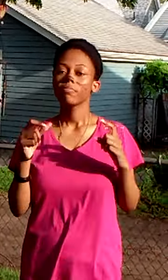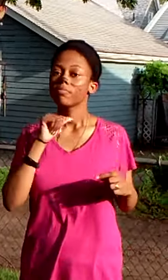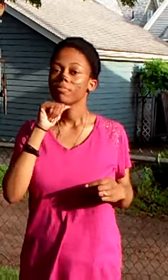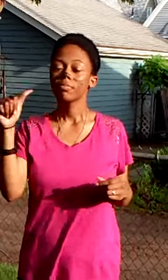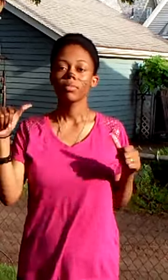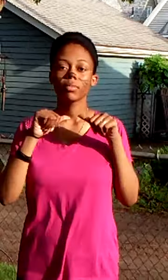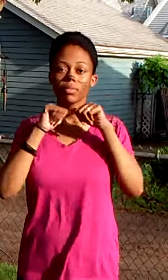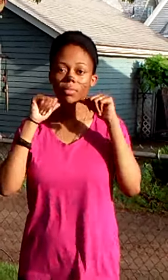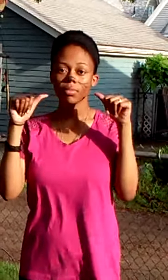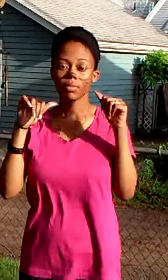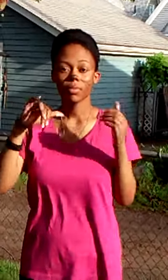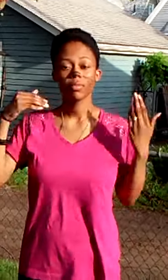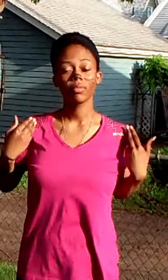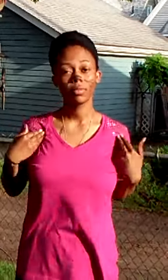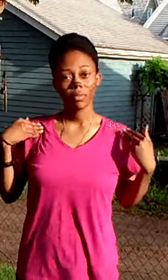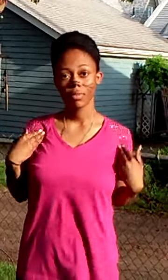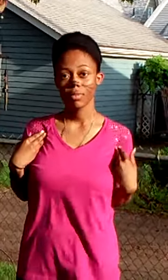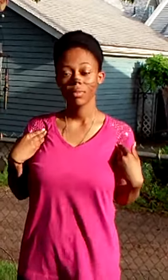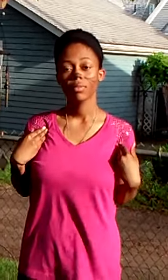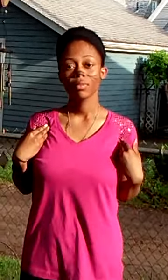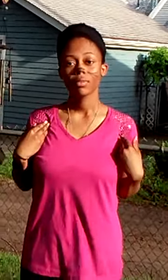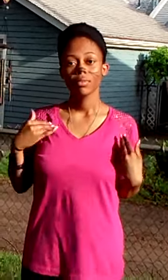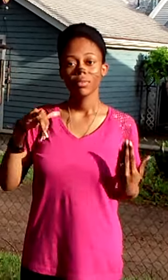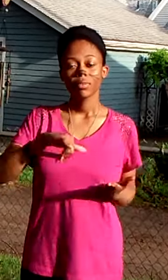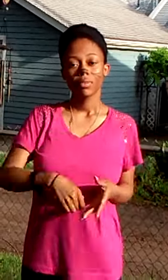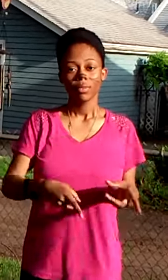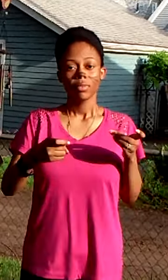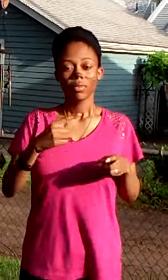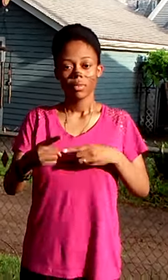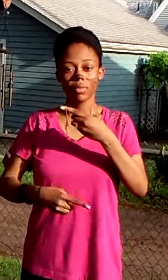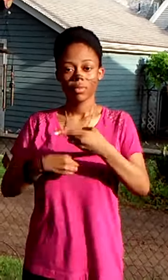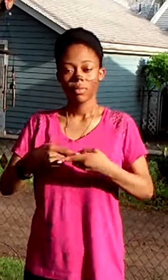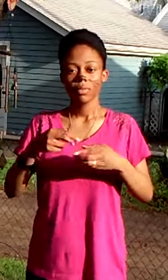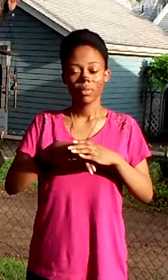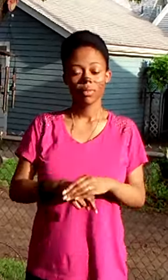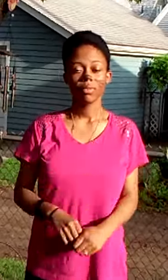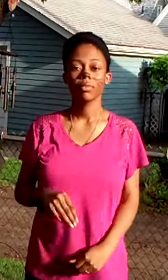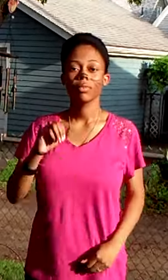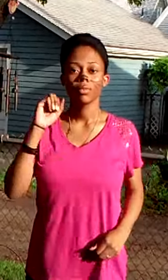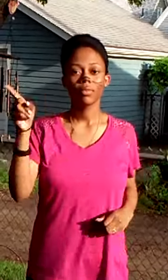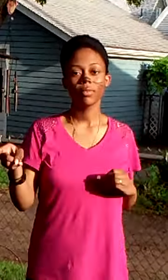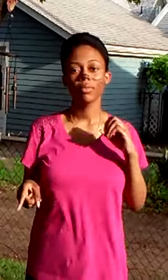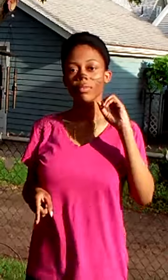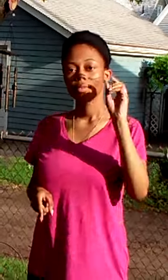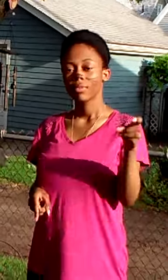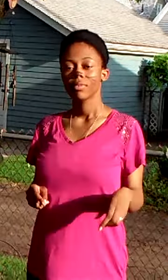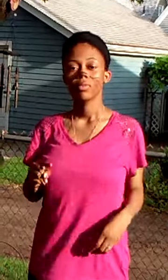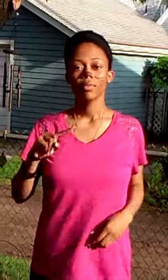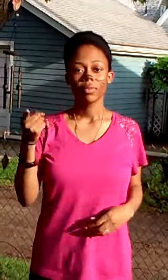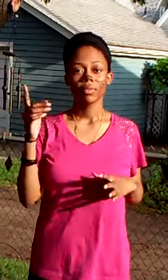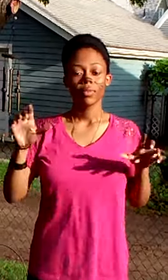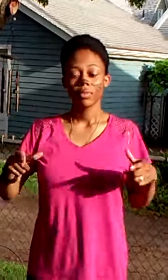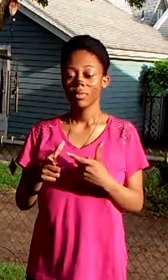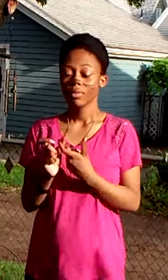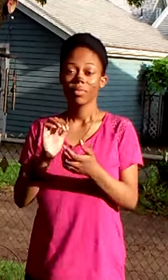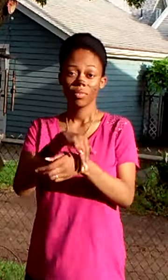But don't deny the animal There comes a lot when I'm inside you Yeah, you can start